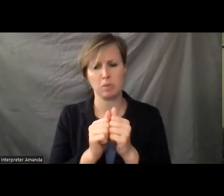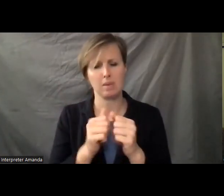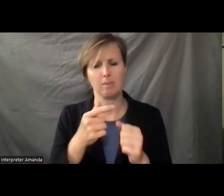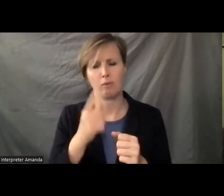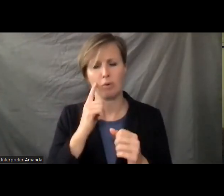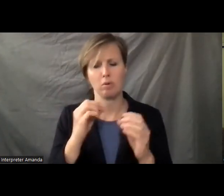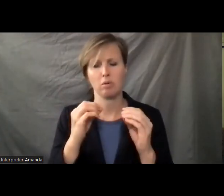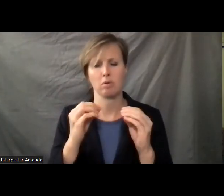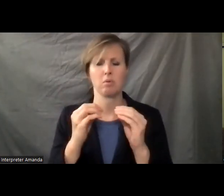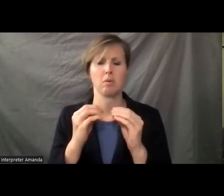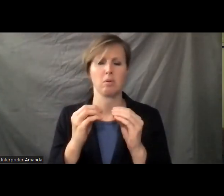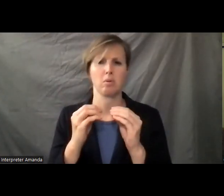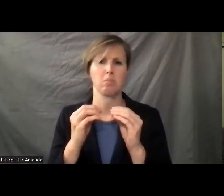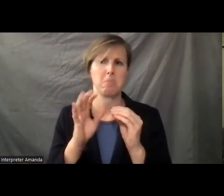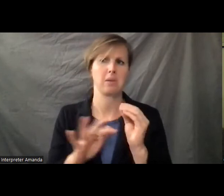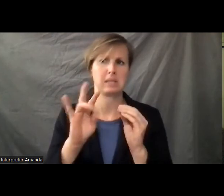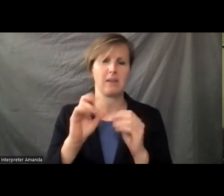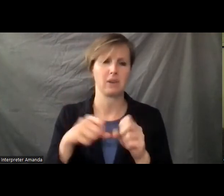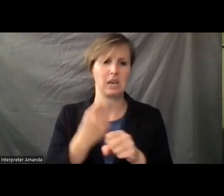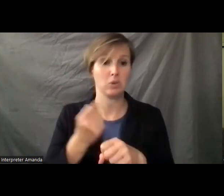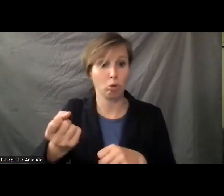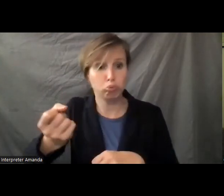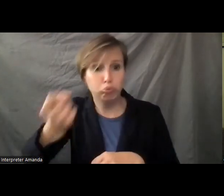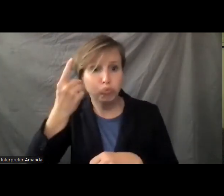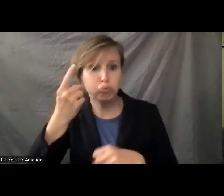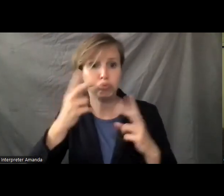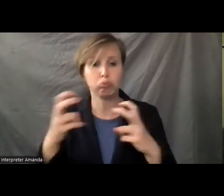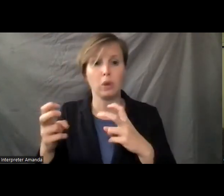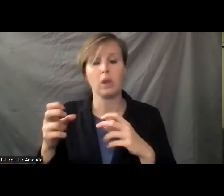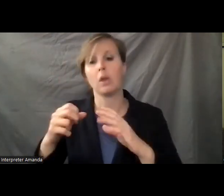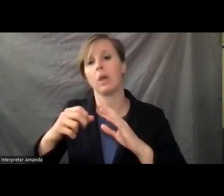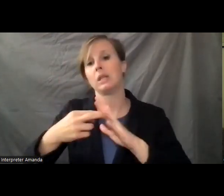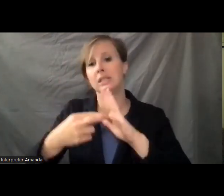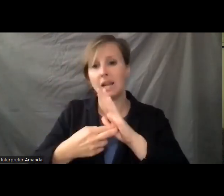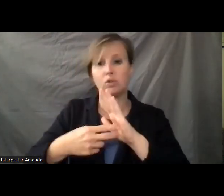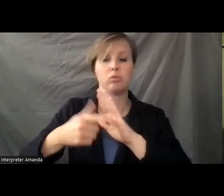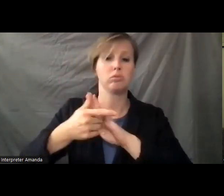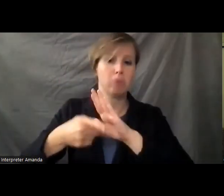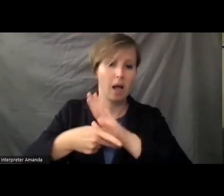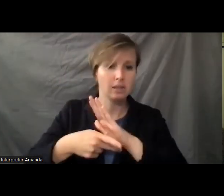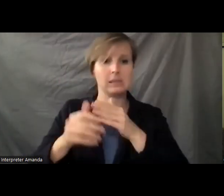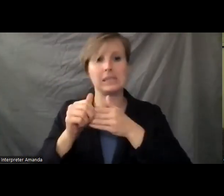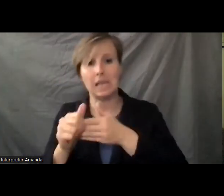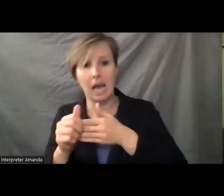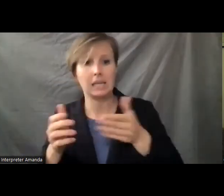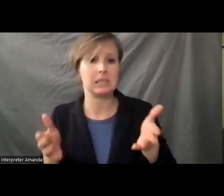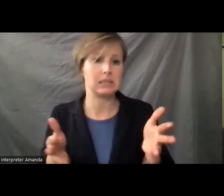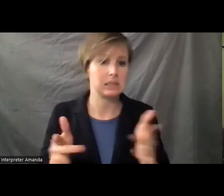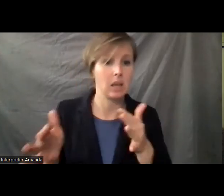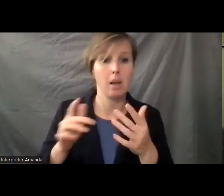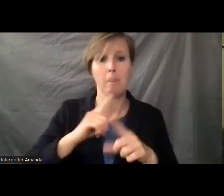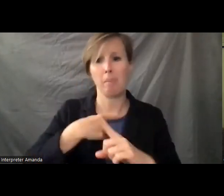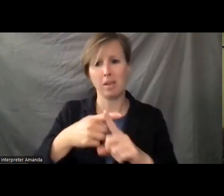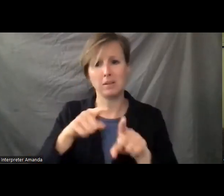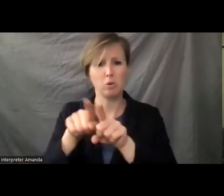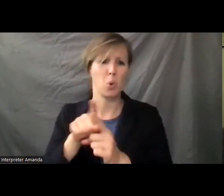understanding, not only of the subject matter of statutes, regulations, policy guidance, but also one-on-one interaction